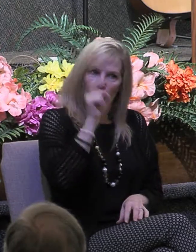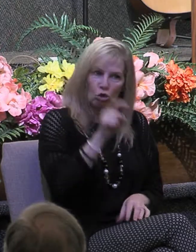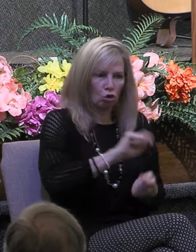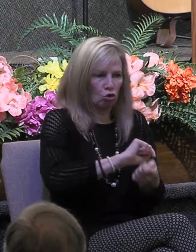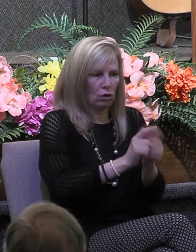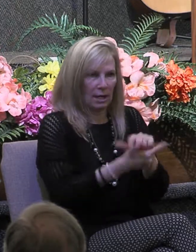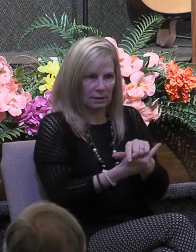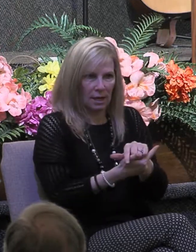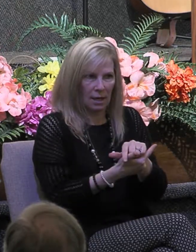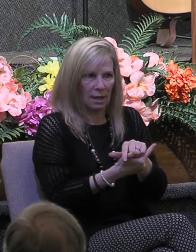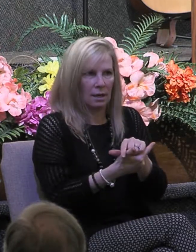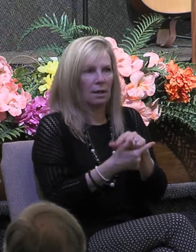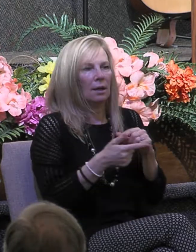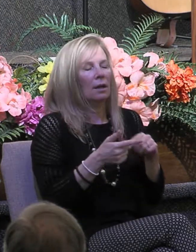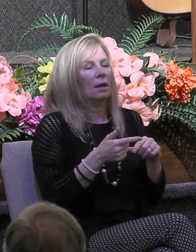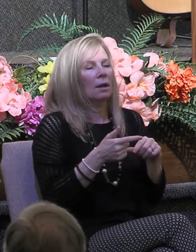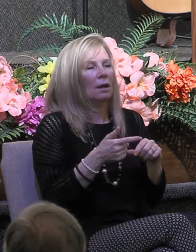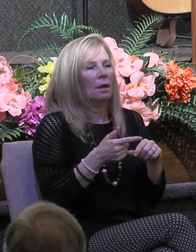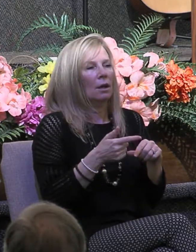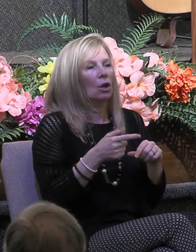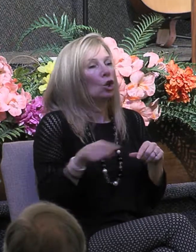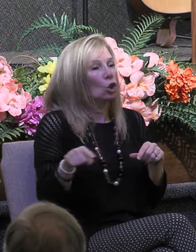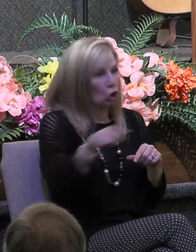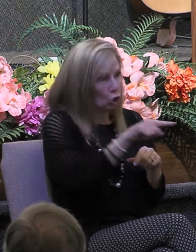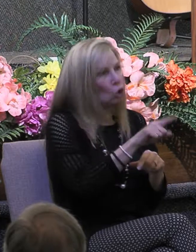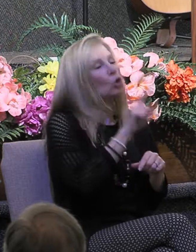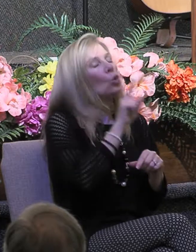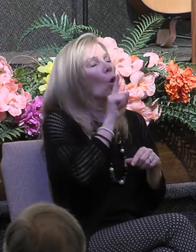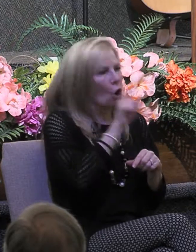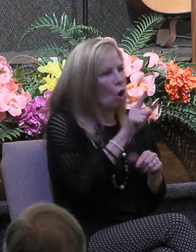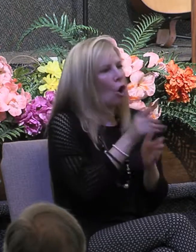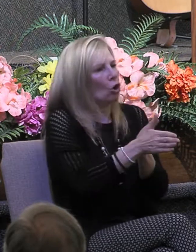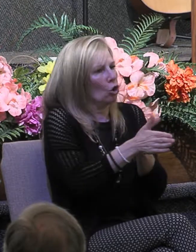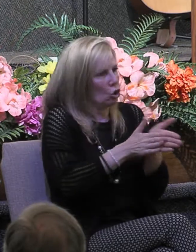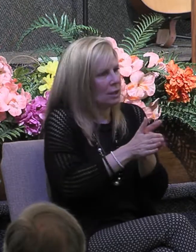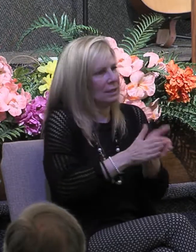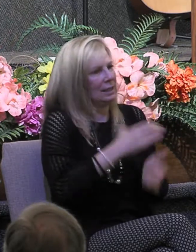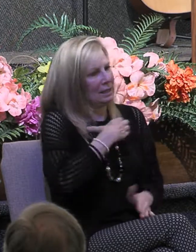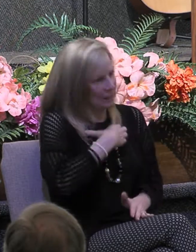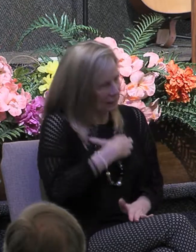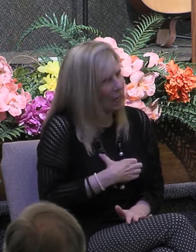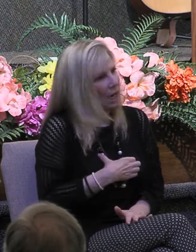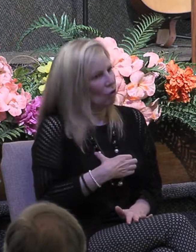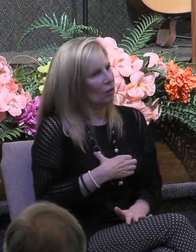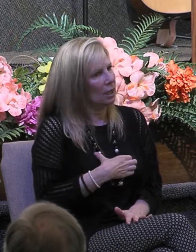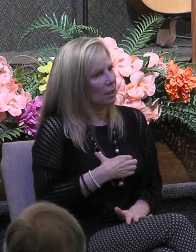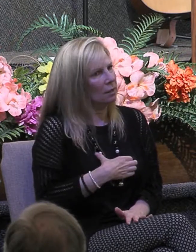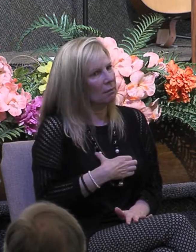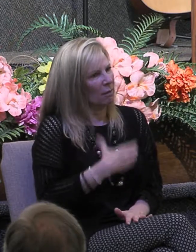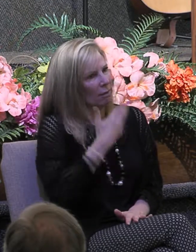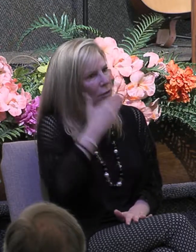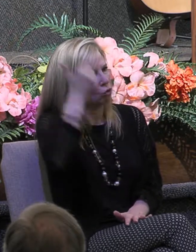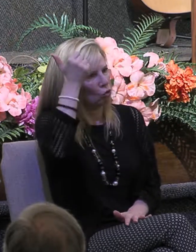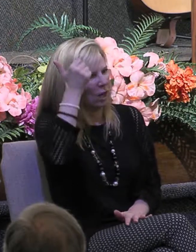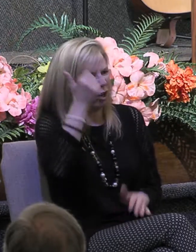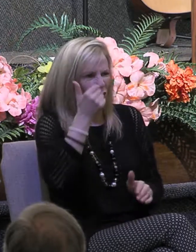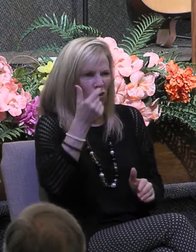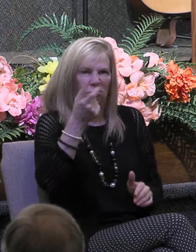it should be translated, you are earnestly desiring the greater gifts. That's what you're doing. And